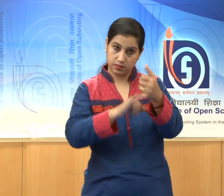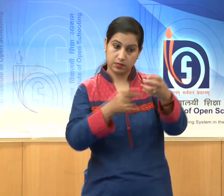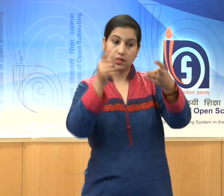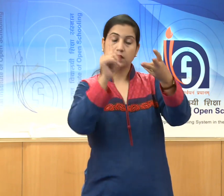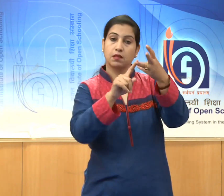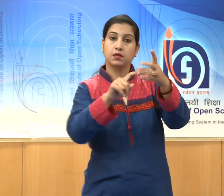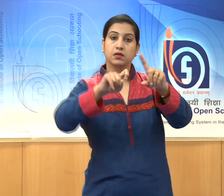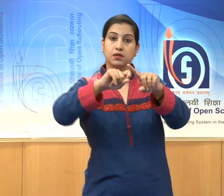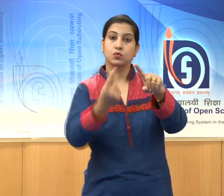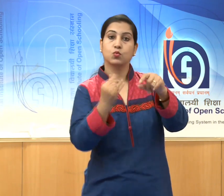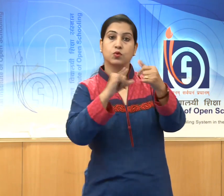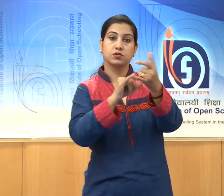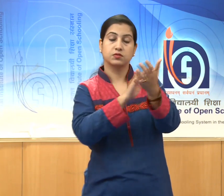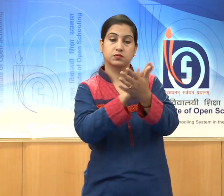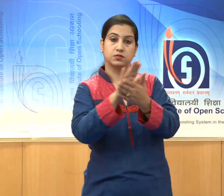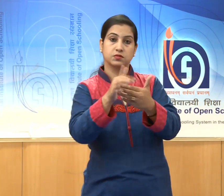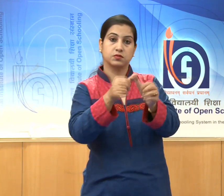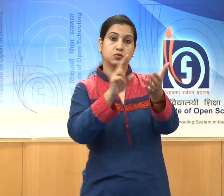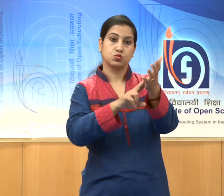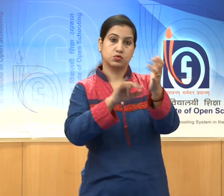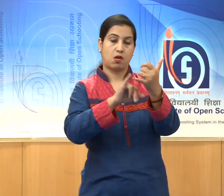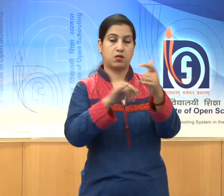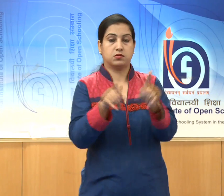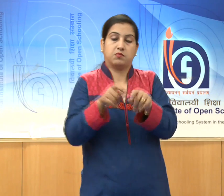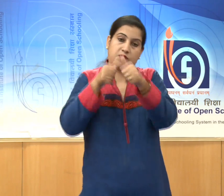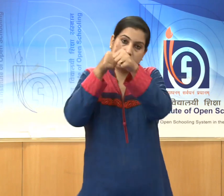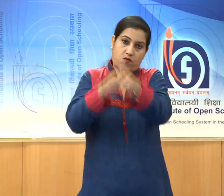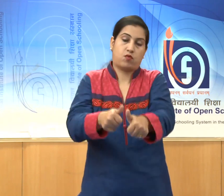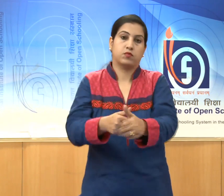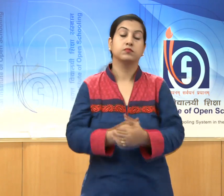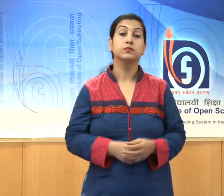Kushans. Kushans had come